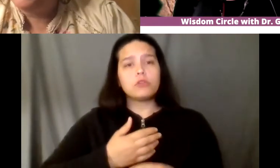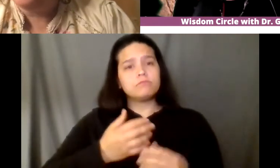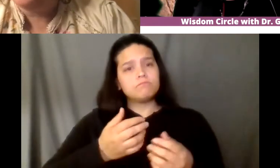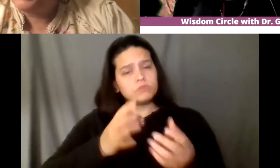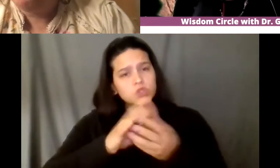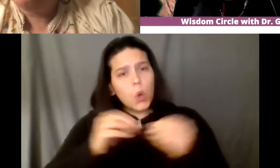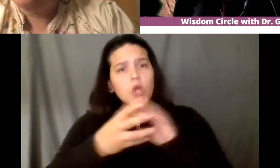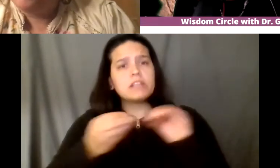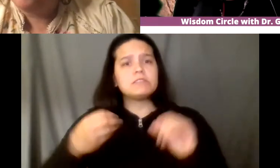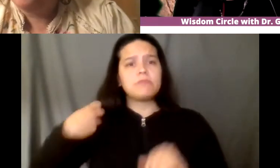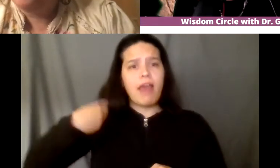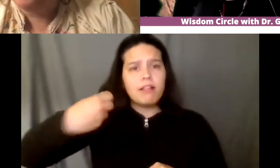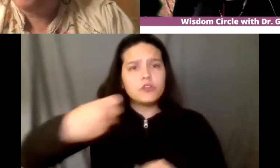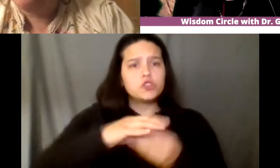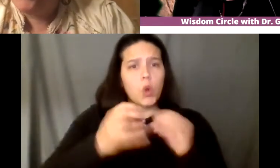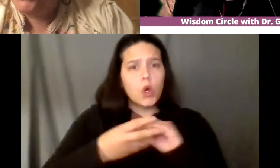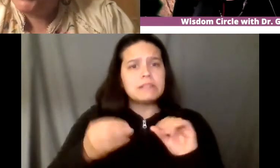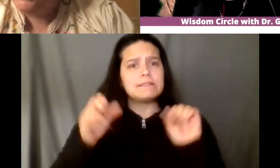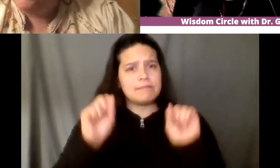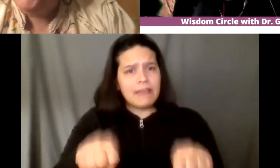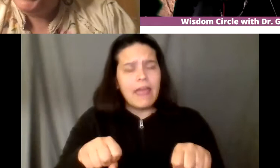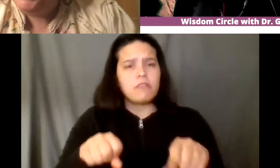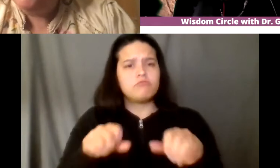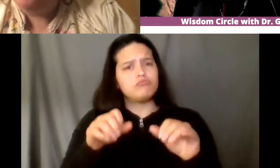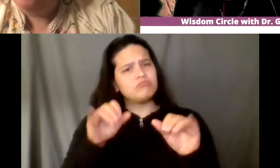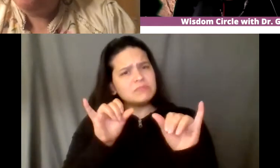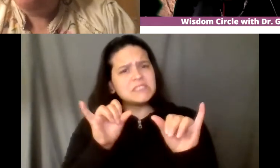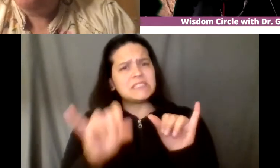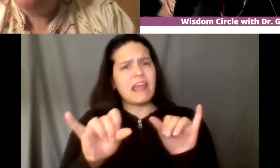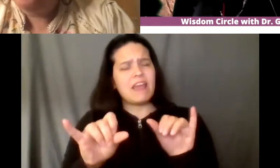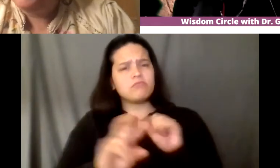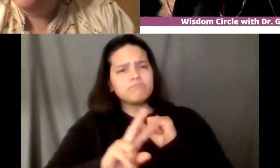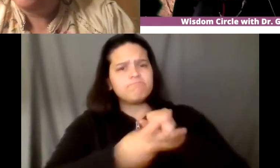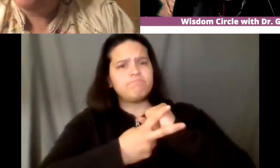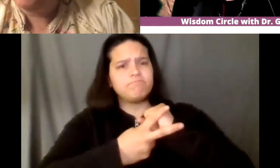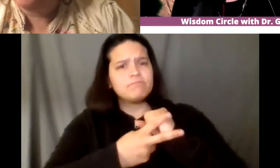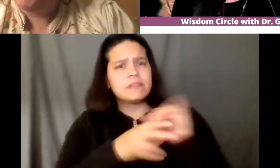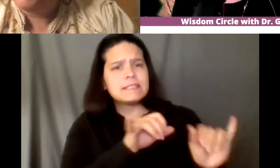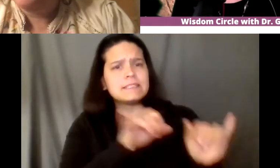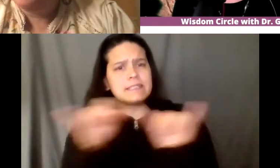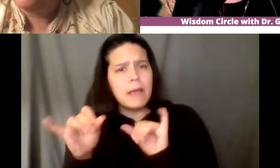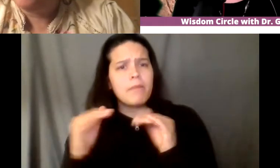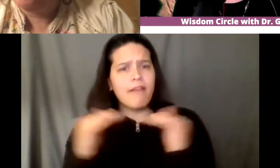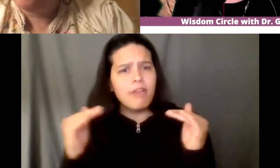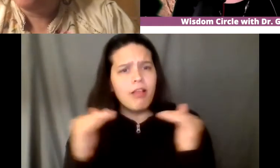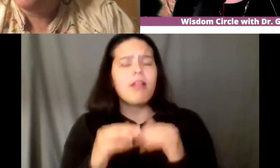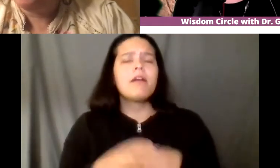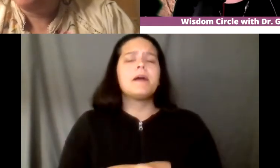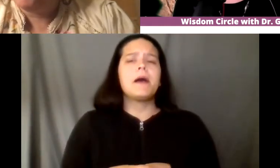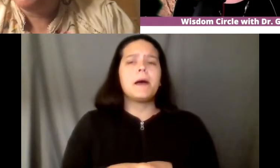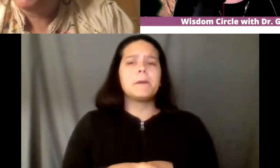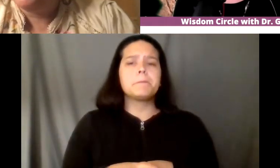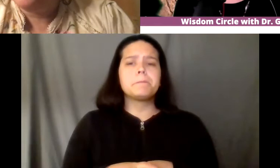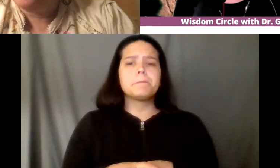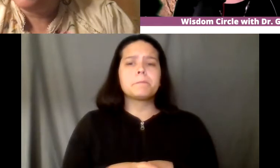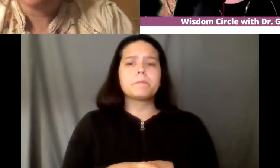at the same level if not more than um the uh historians that are are generally